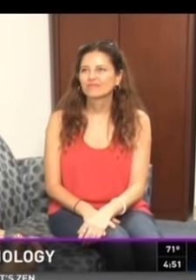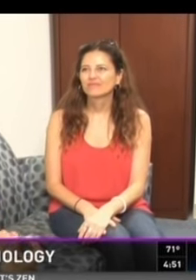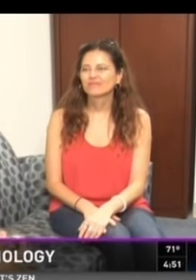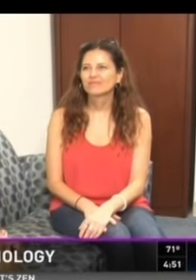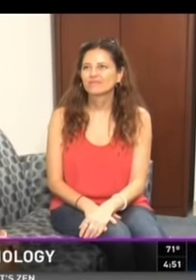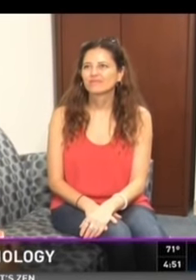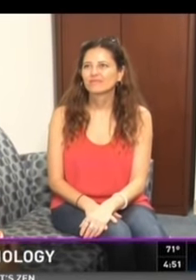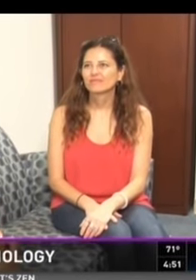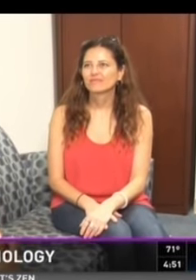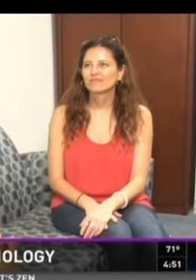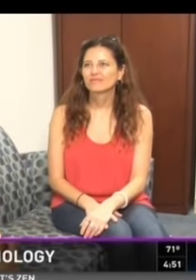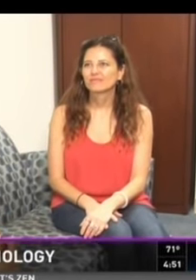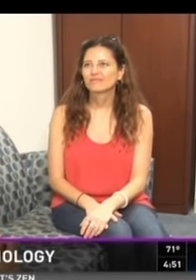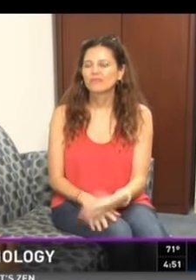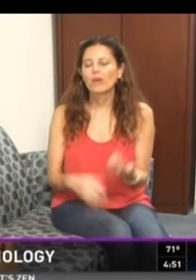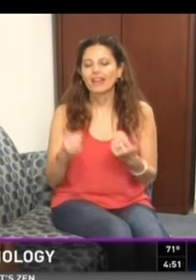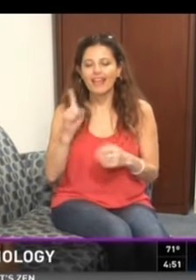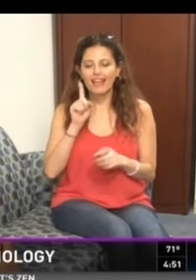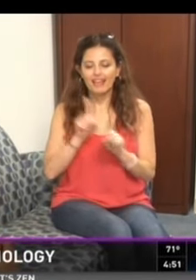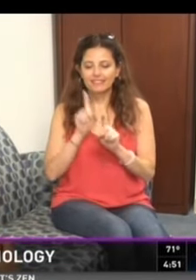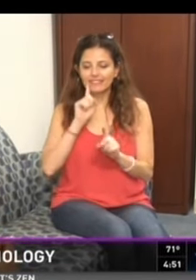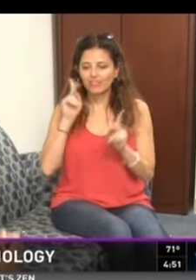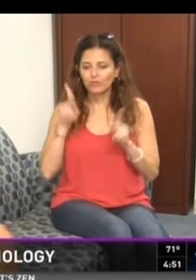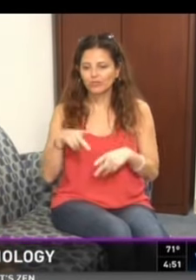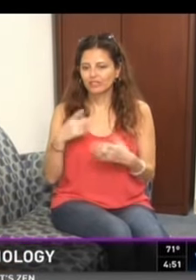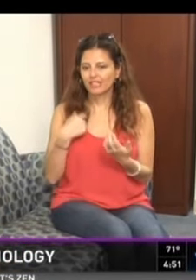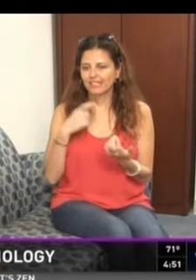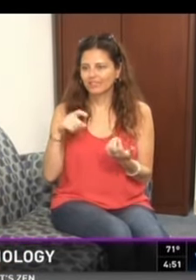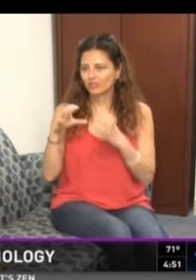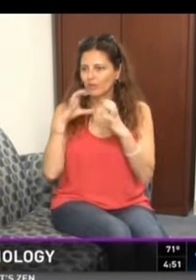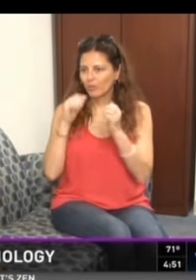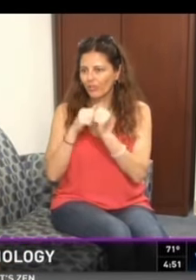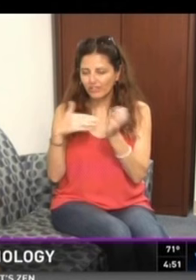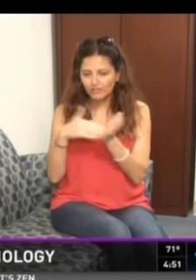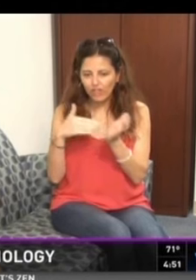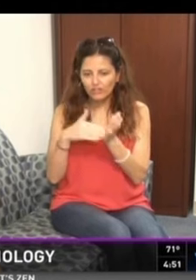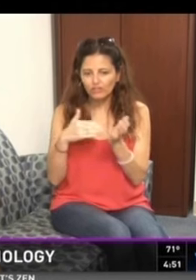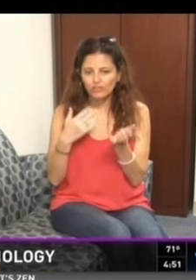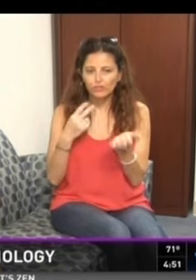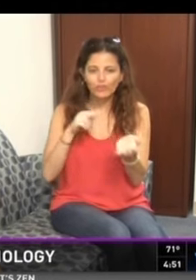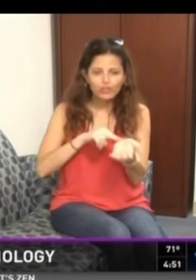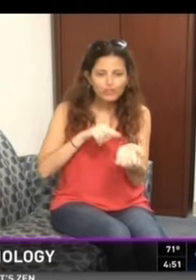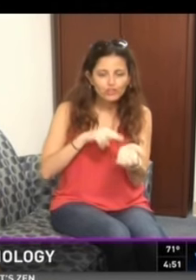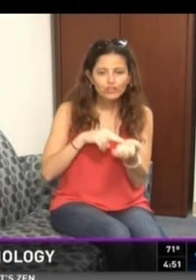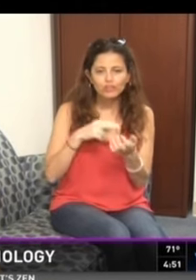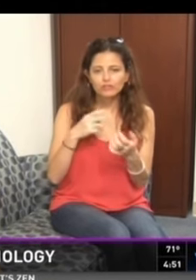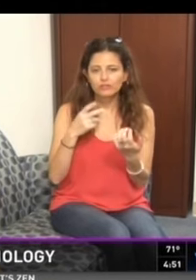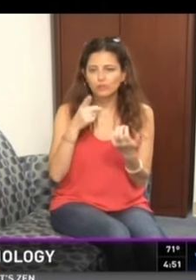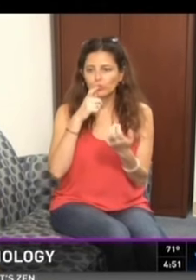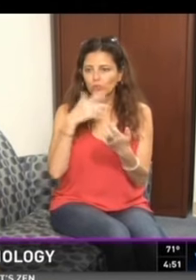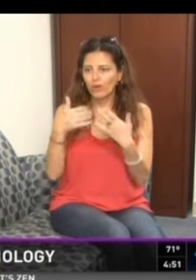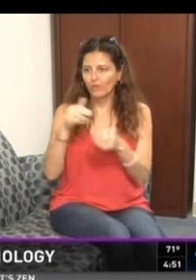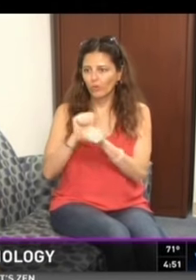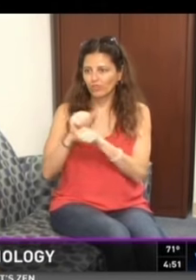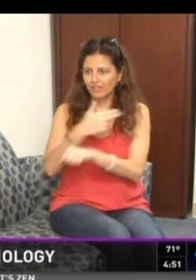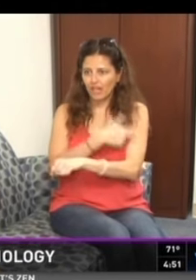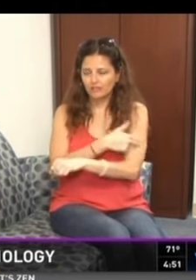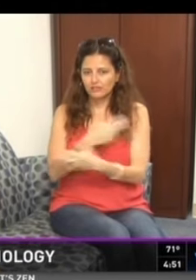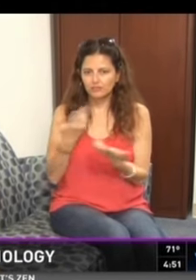someone who could sign her language. Well, as a deaf person, I need to be able to communicate with a doctor and the nurse or whoever works in the hospital, and that